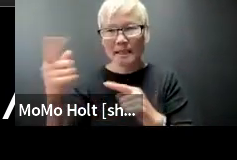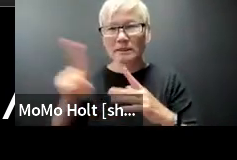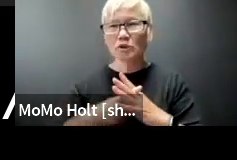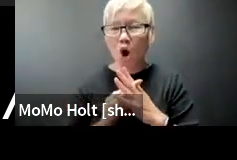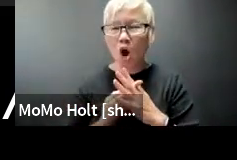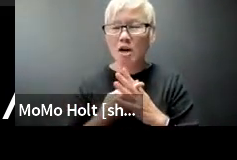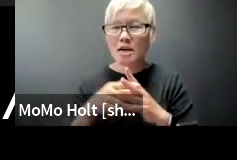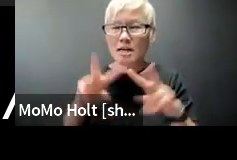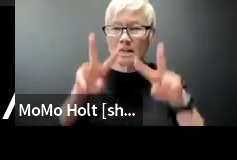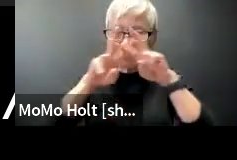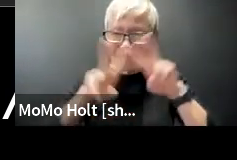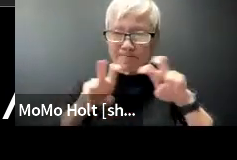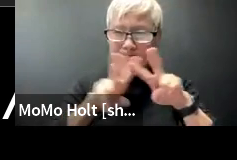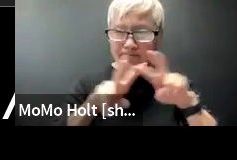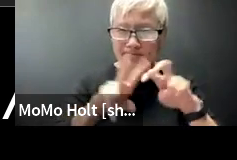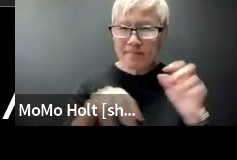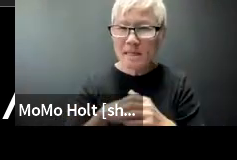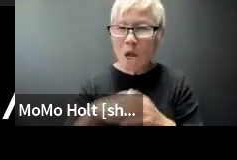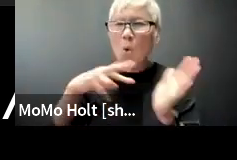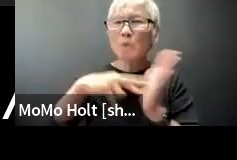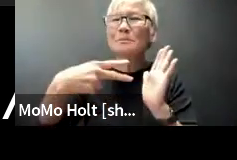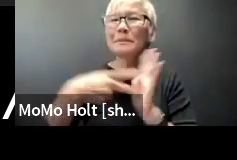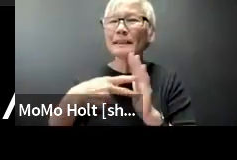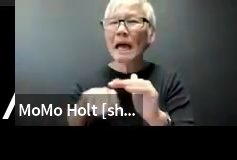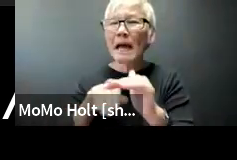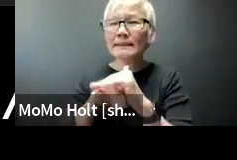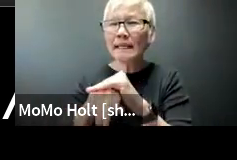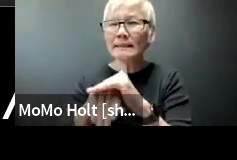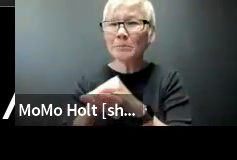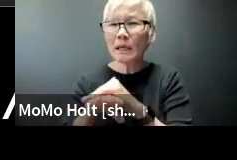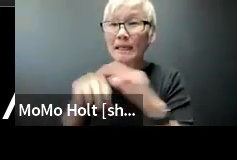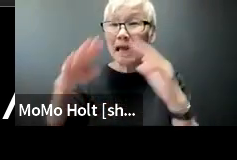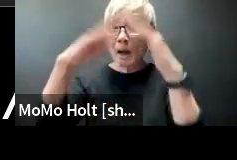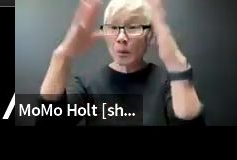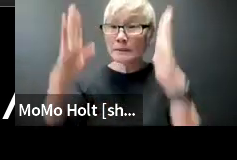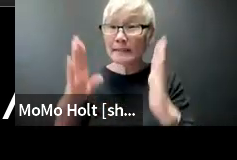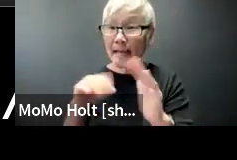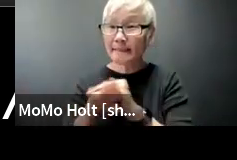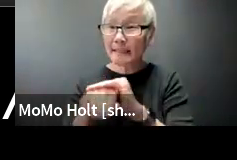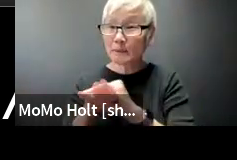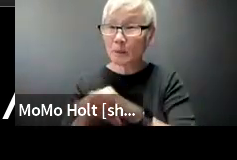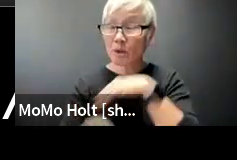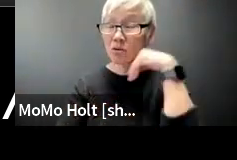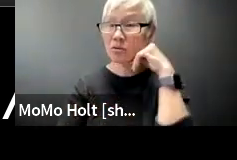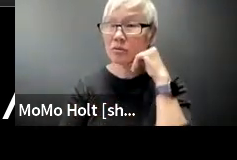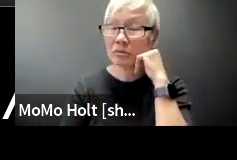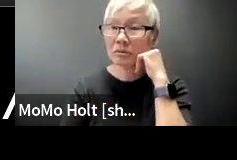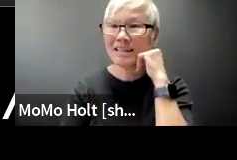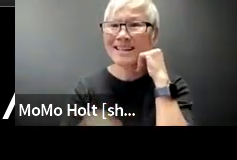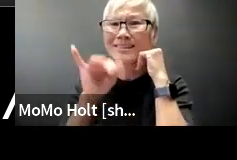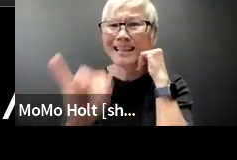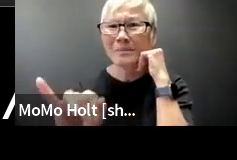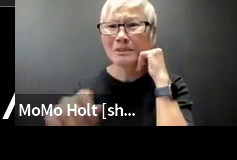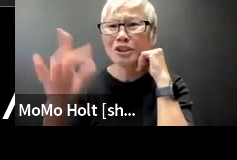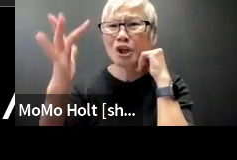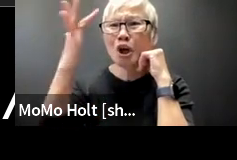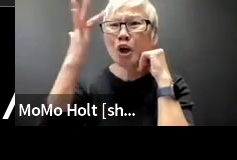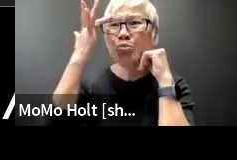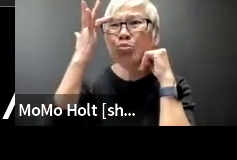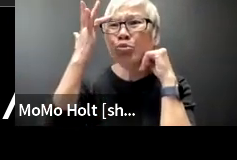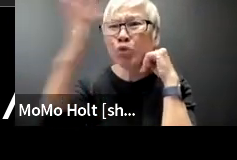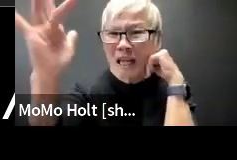1970s and that's when he began real deep dive into analysis of what is